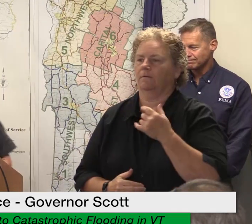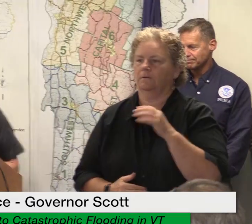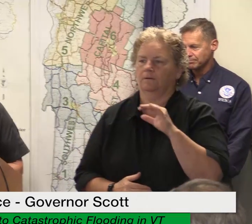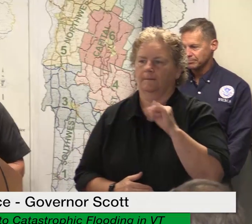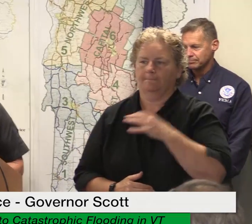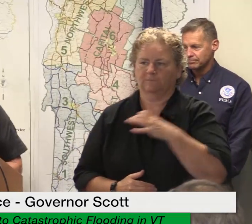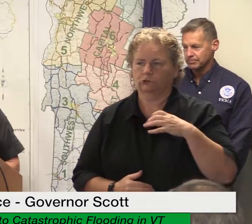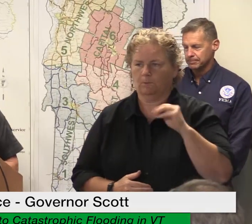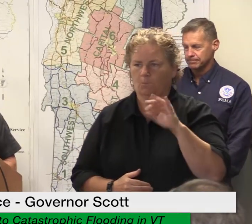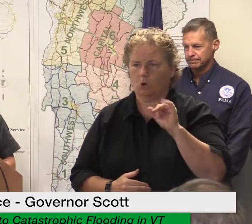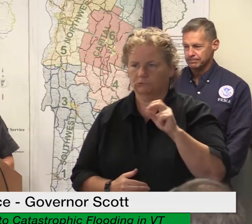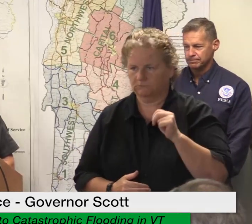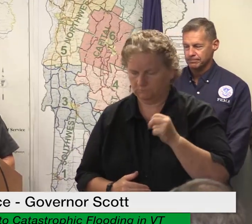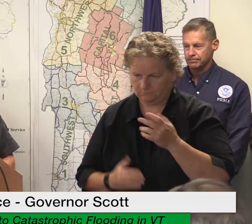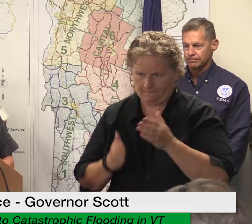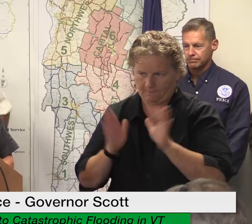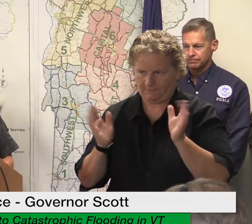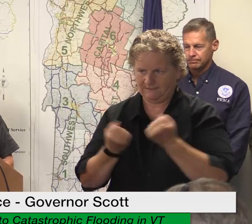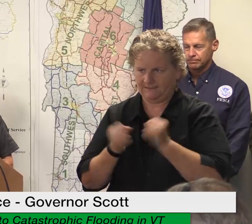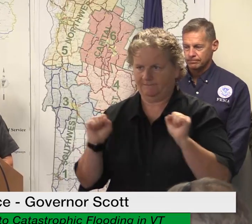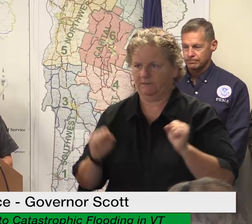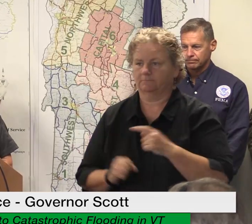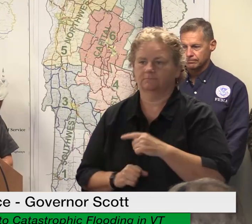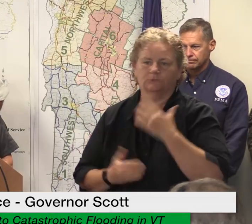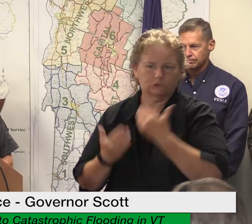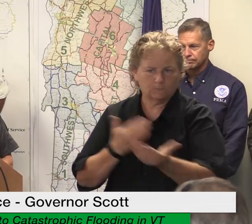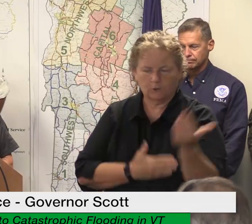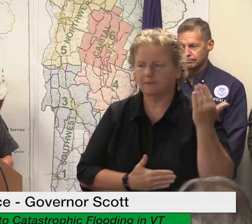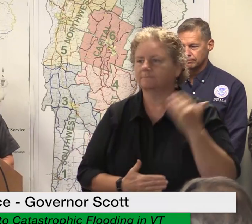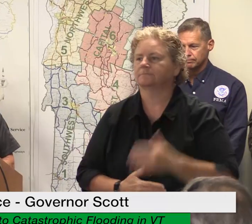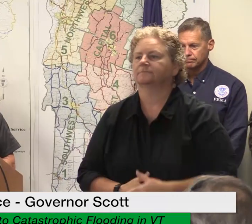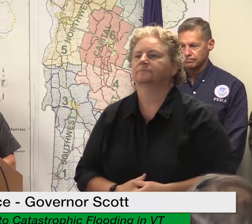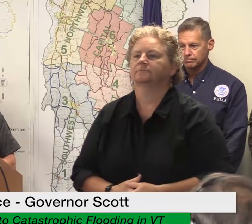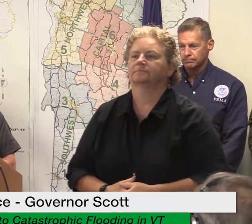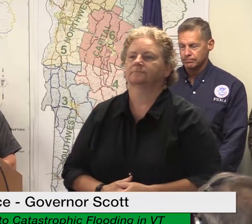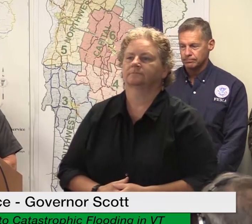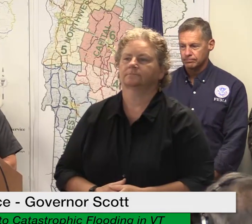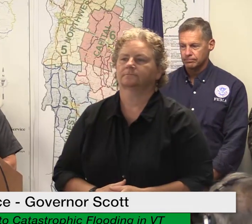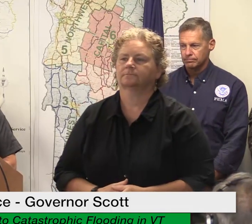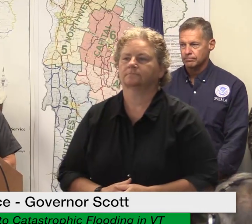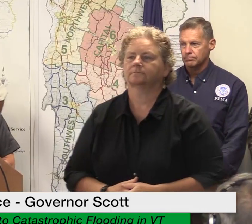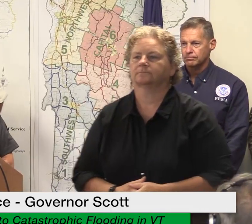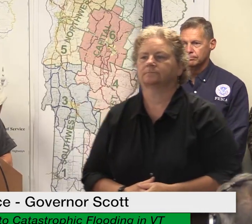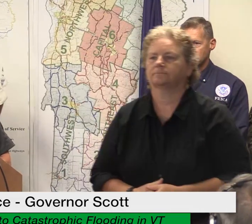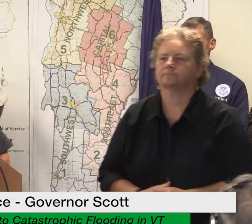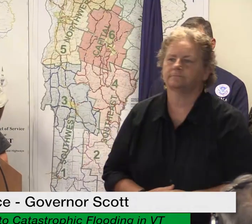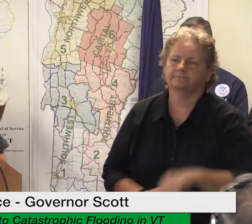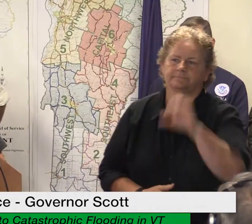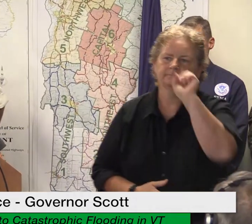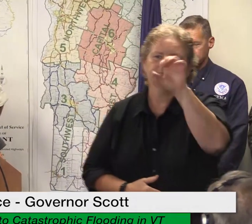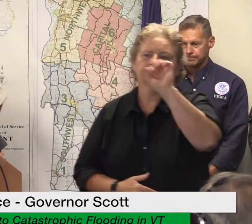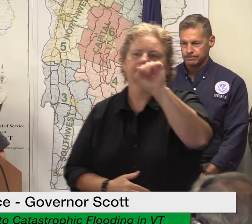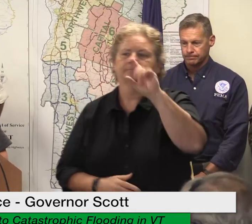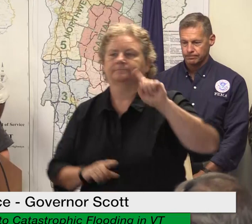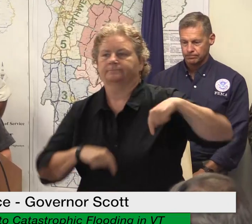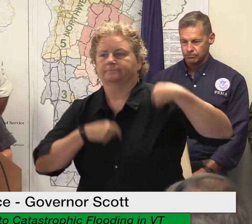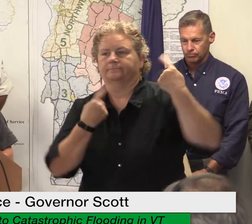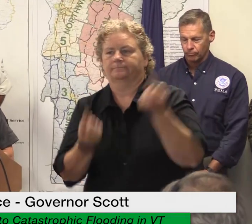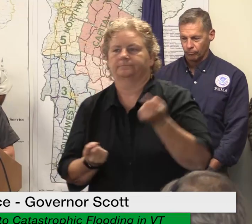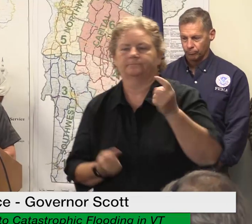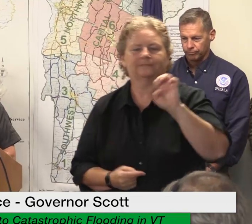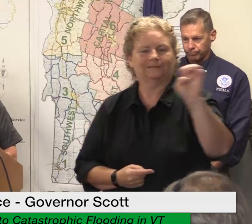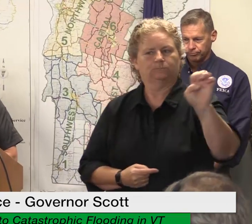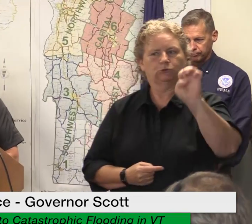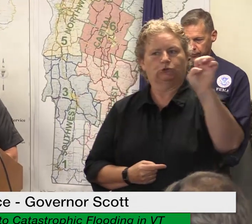thank you governor and good morning everyone i will provide i will provide some updates on emergency operations as well